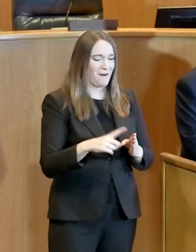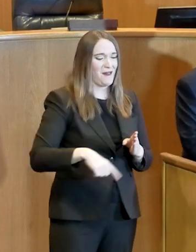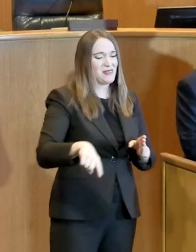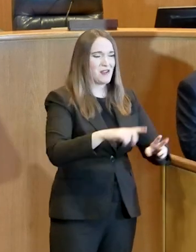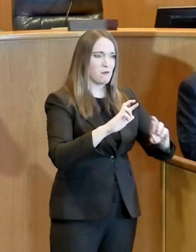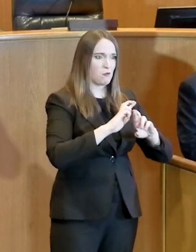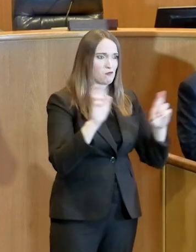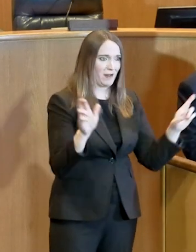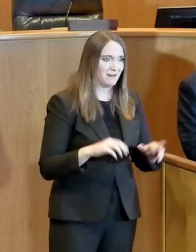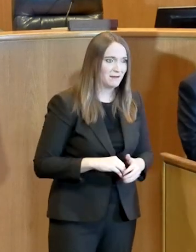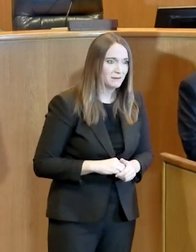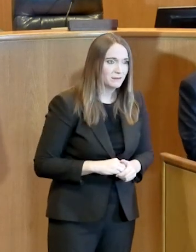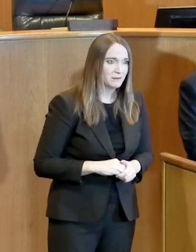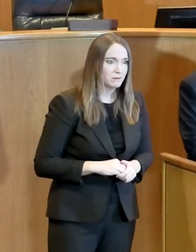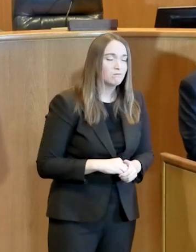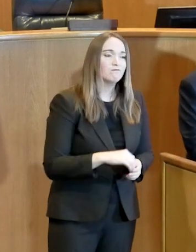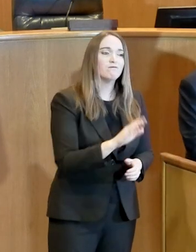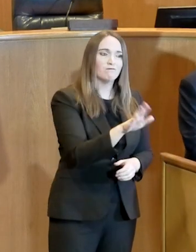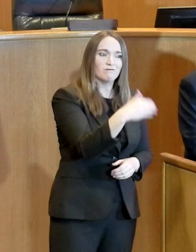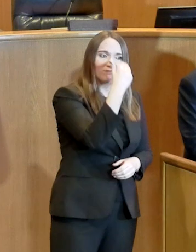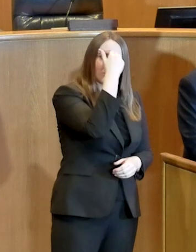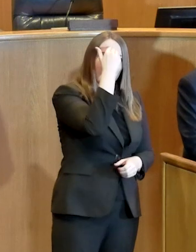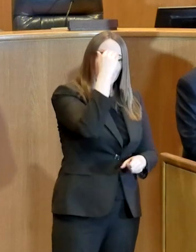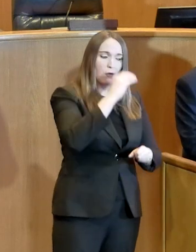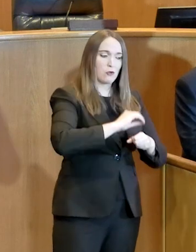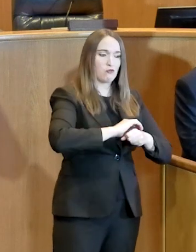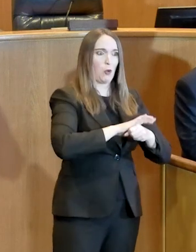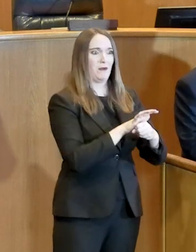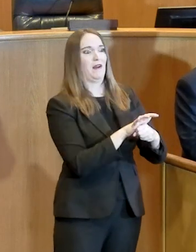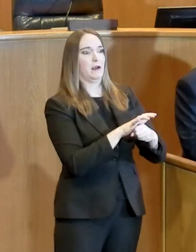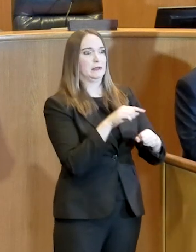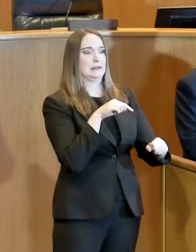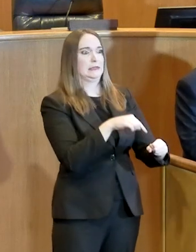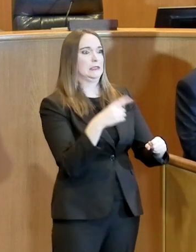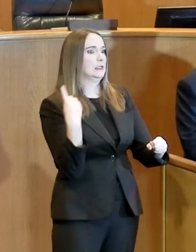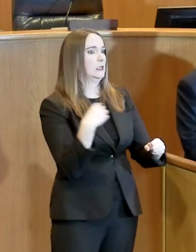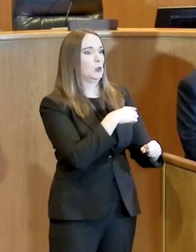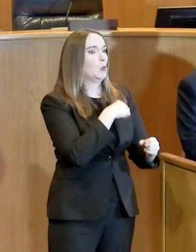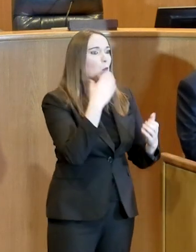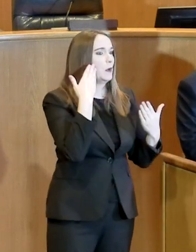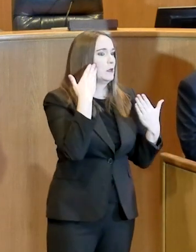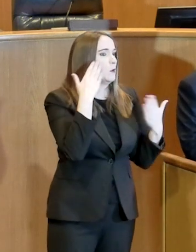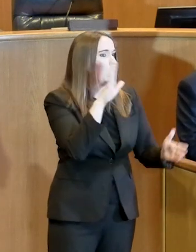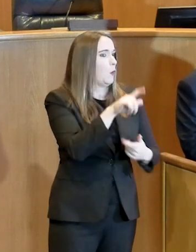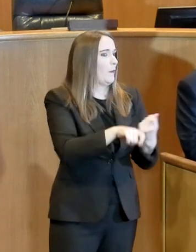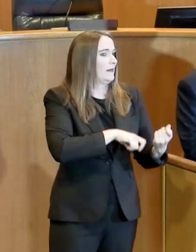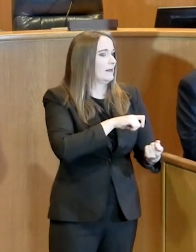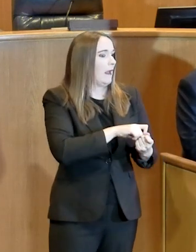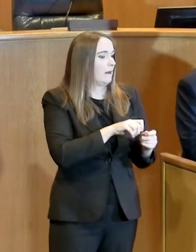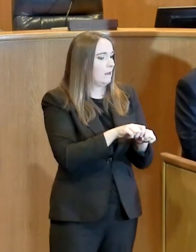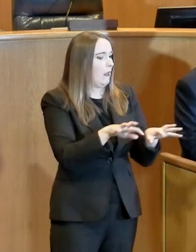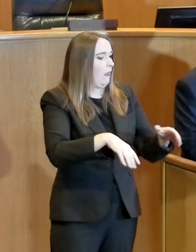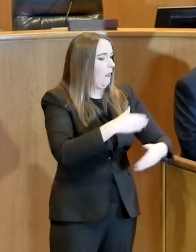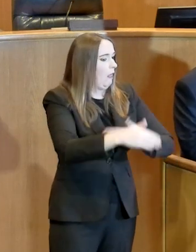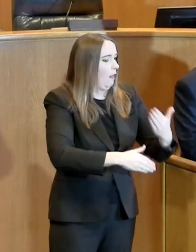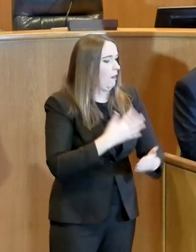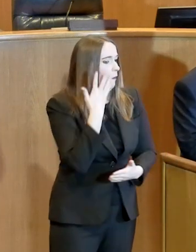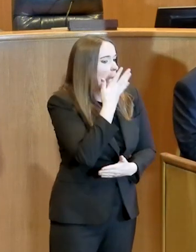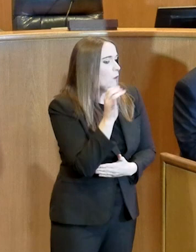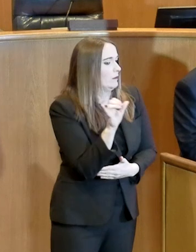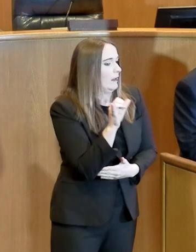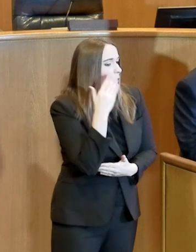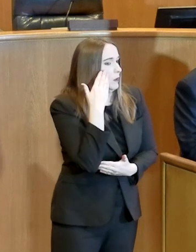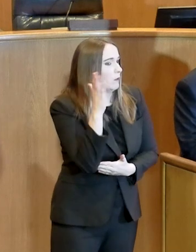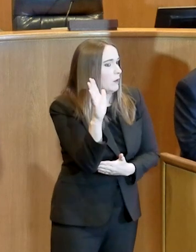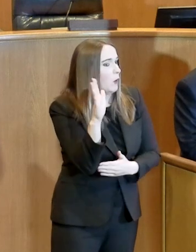And while there's still a lot we don't know about coronavirus, our first responders have been through these situations before, and